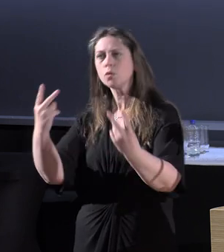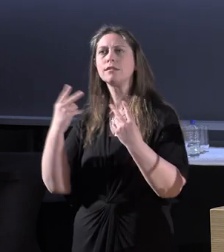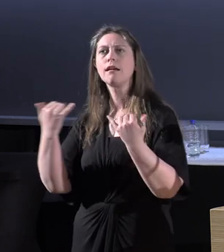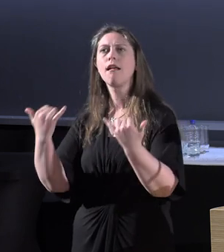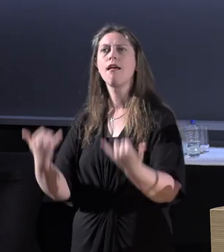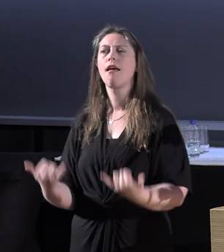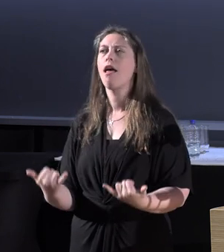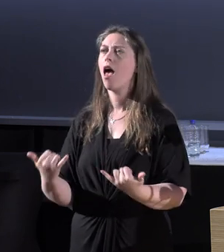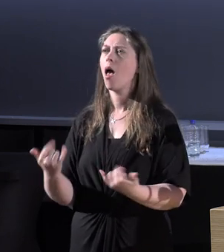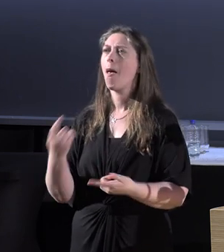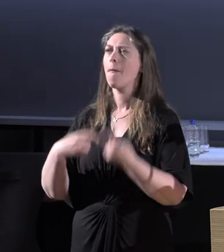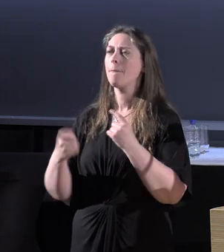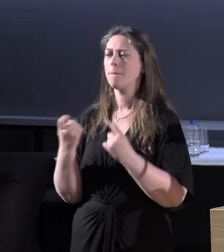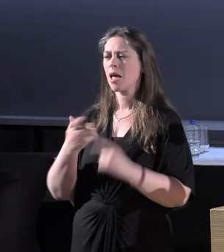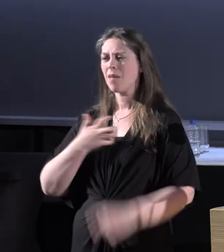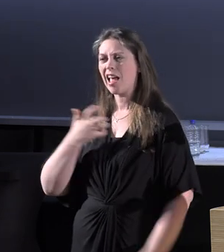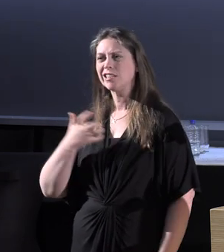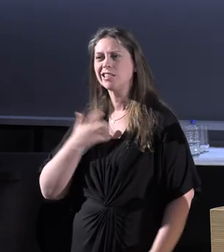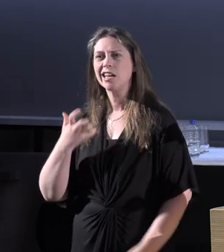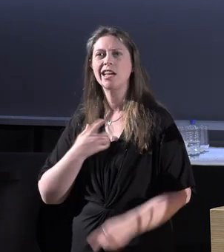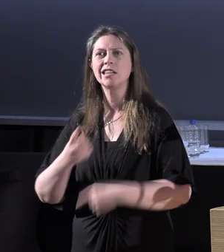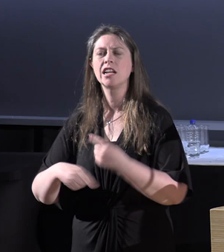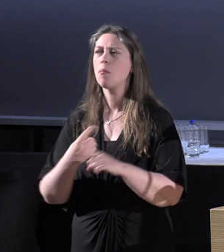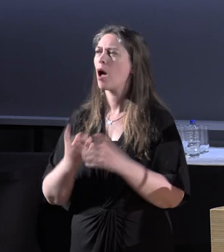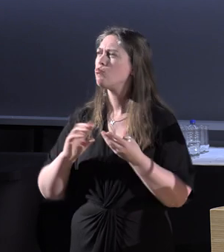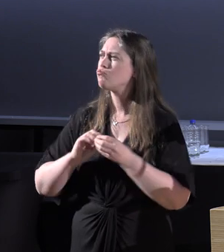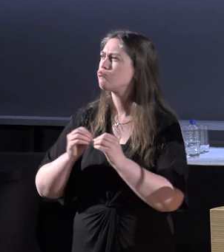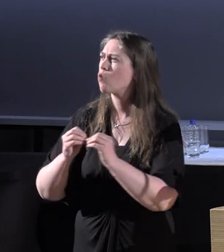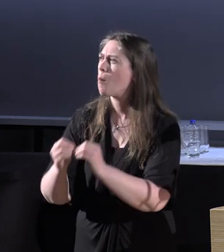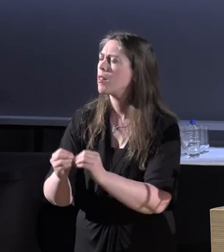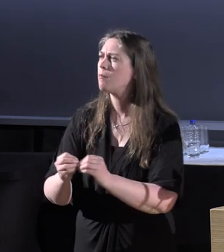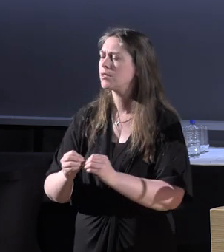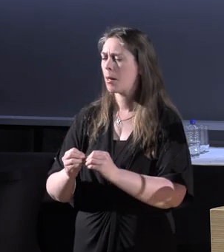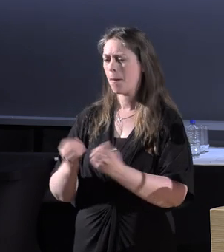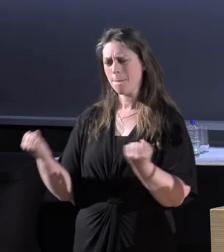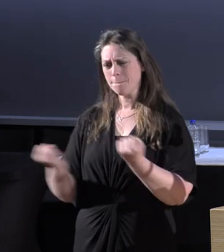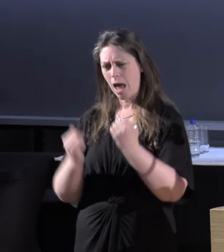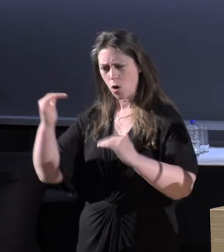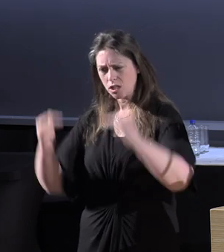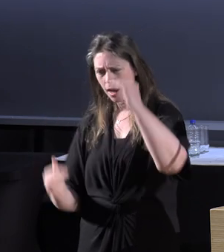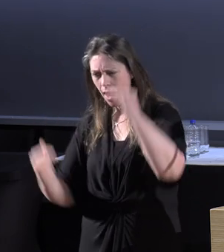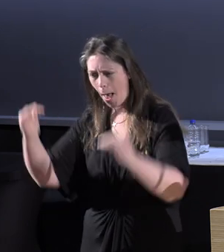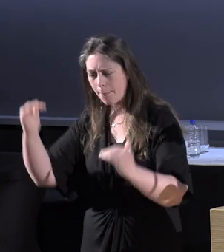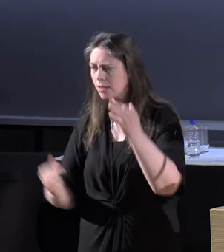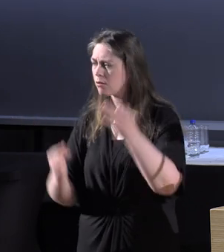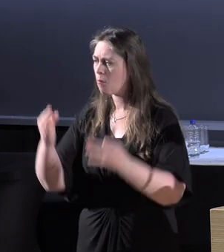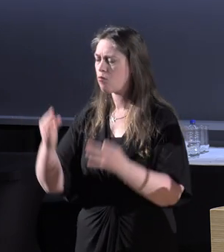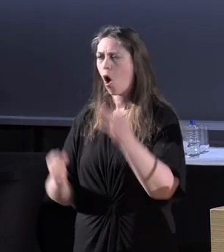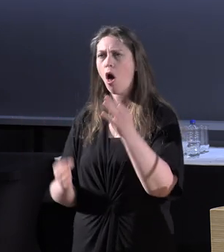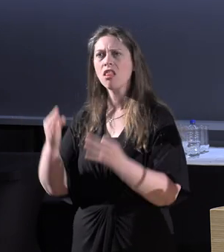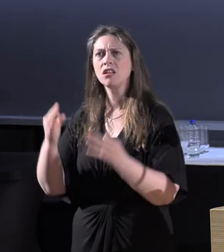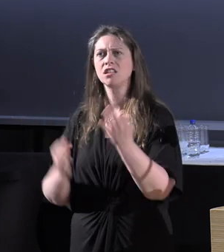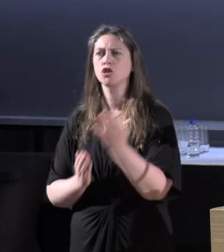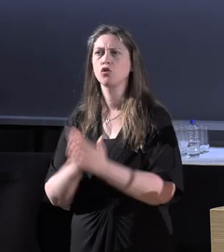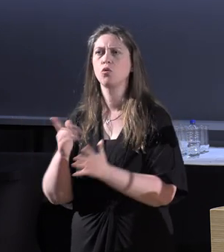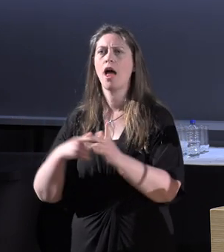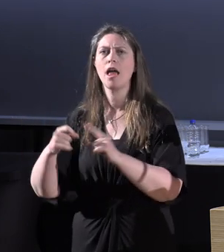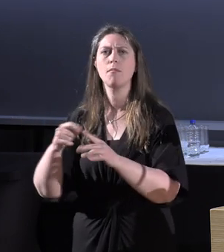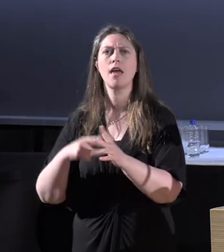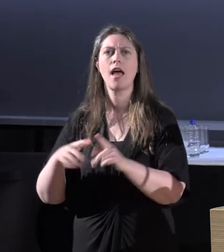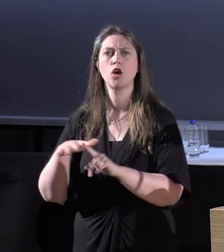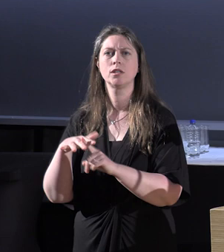came to be agitated about problems, power dynamics, politics that exists within the APA